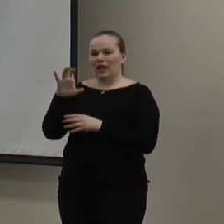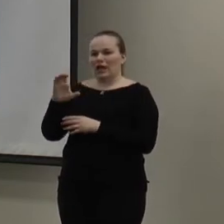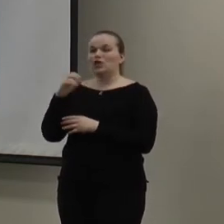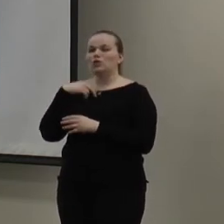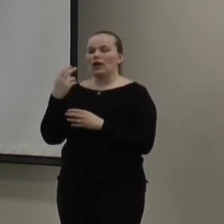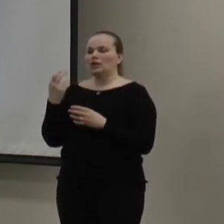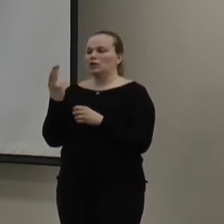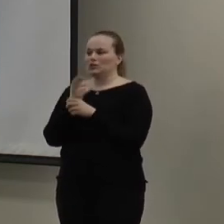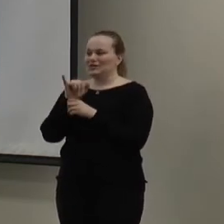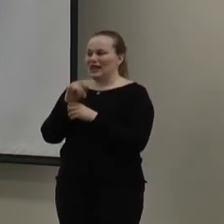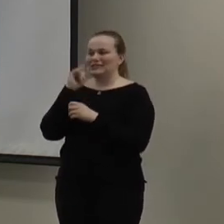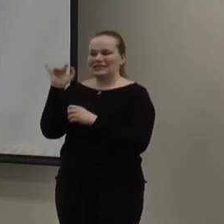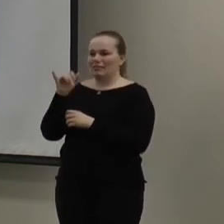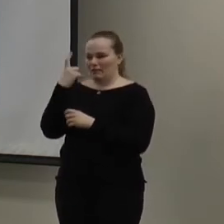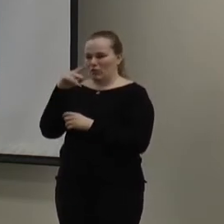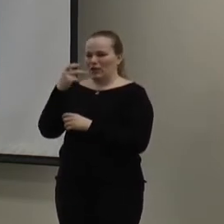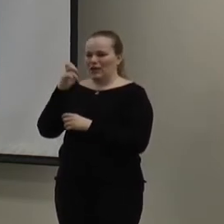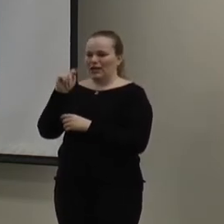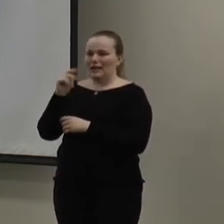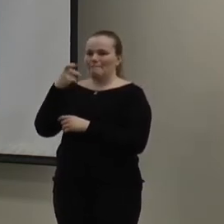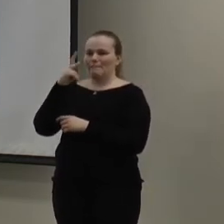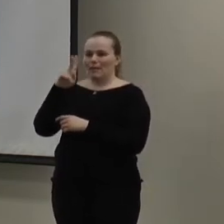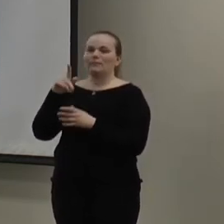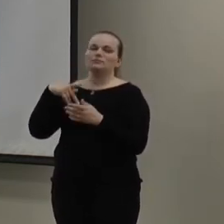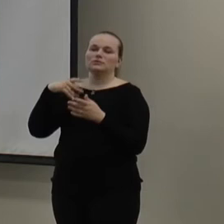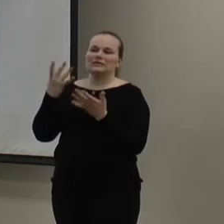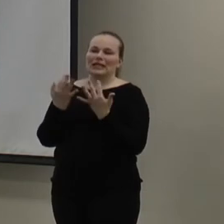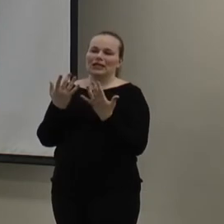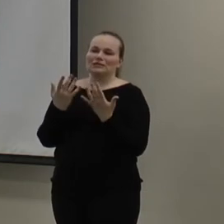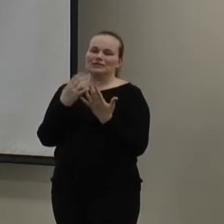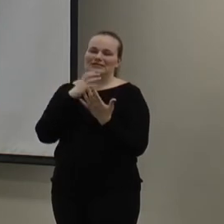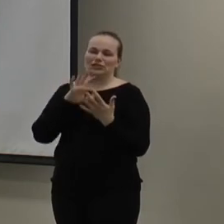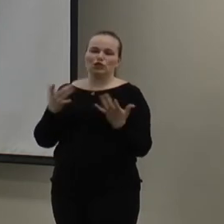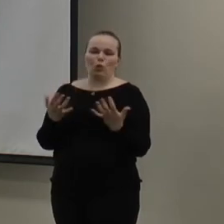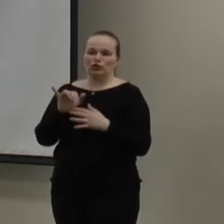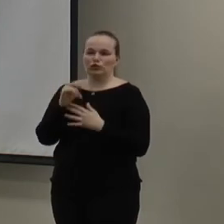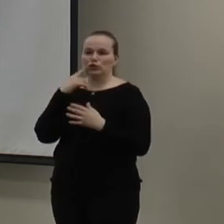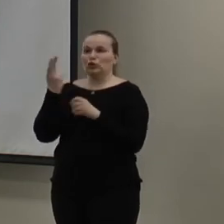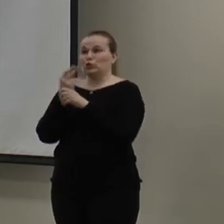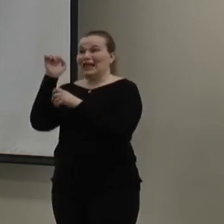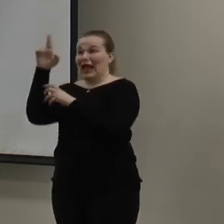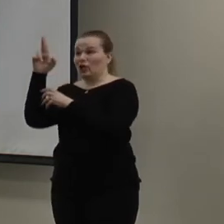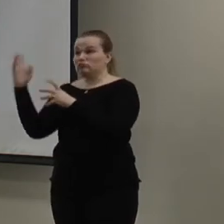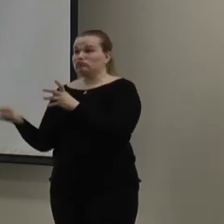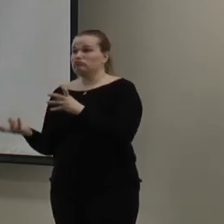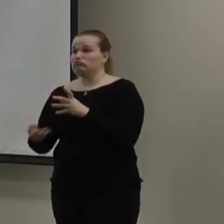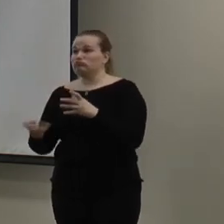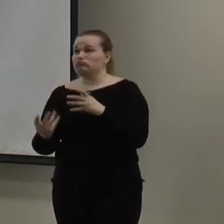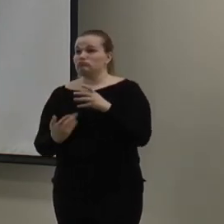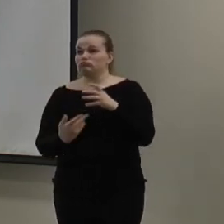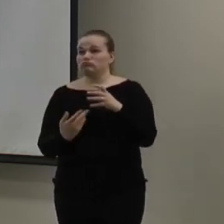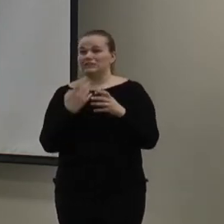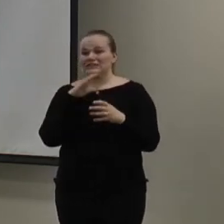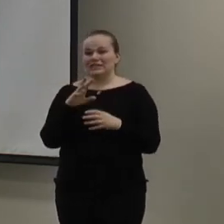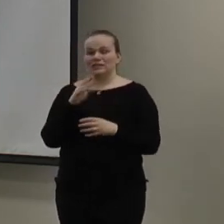actually retrofit a heat pump to basically heat your water. So, we take the heat from the air and heat your water. So, it's kind of ingenious